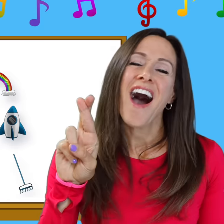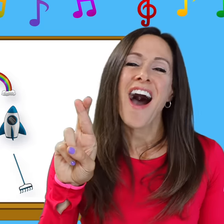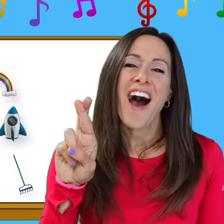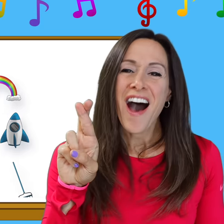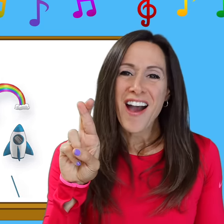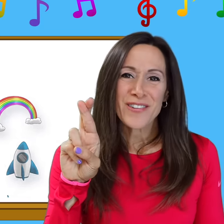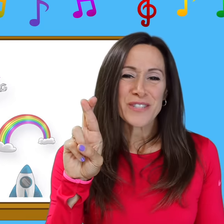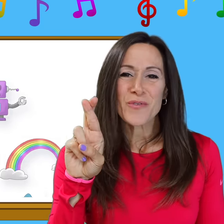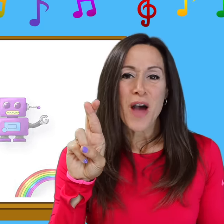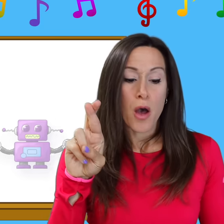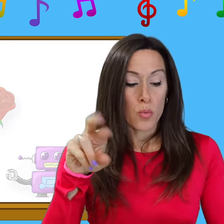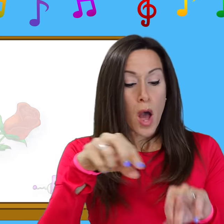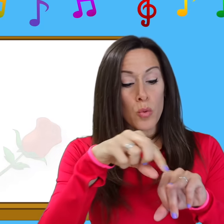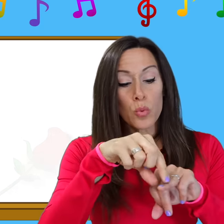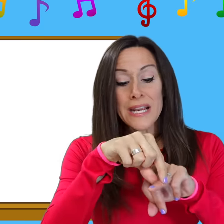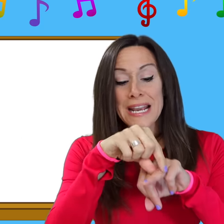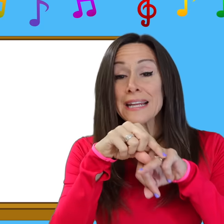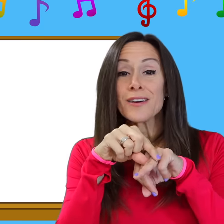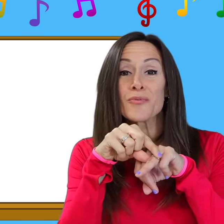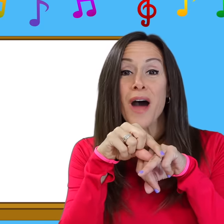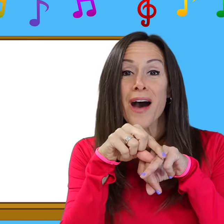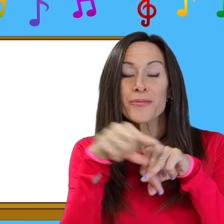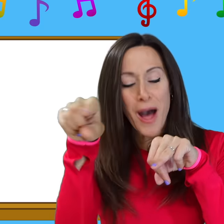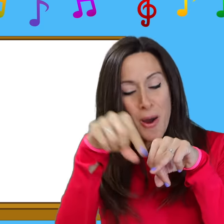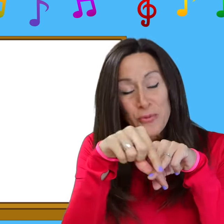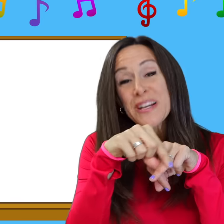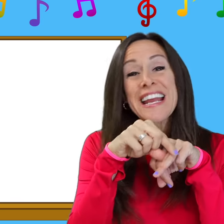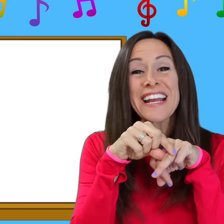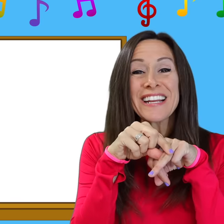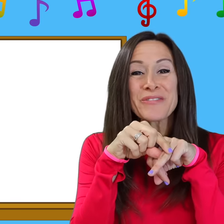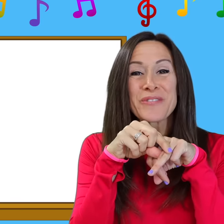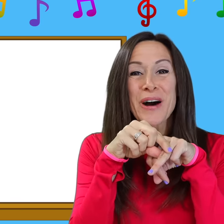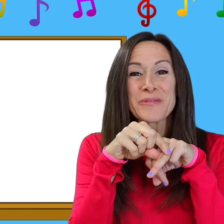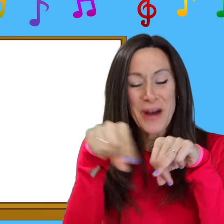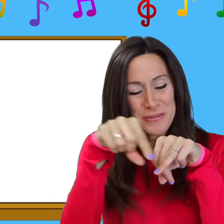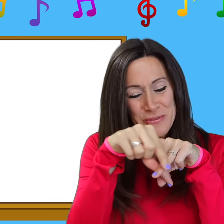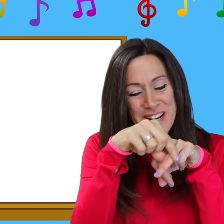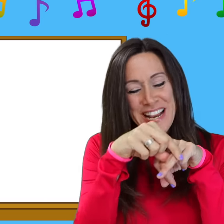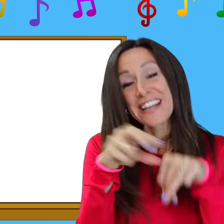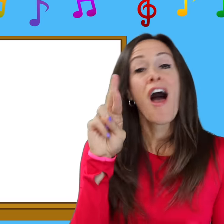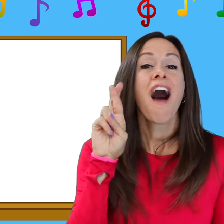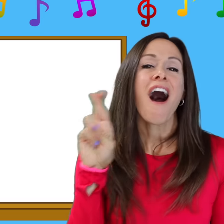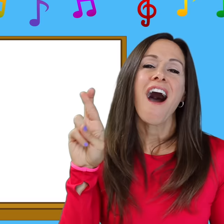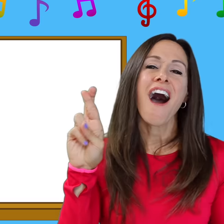R is for R-R-R-R-R-R-R-R-R-R-R-R-R-R-R-R-R-R-R